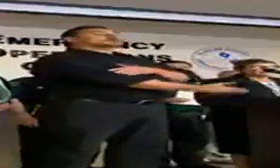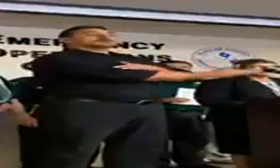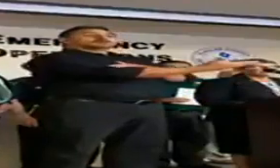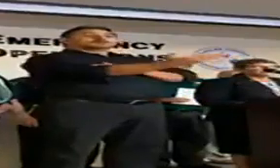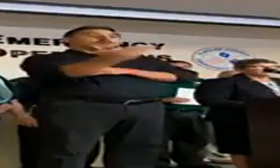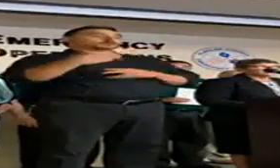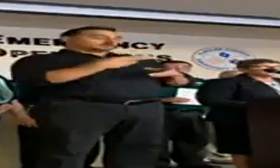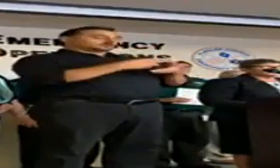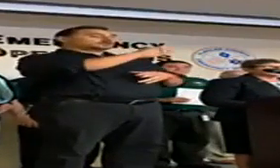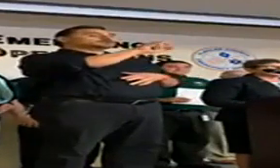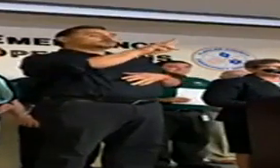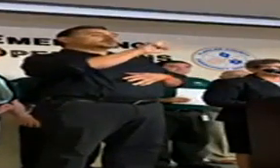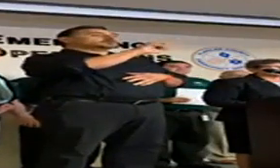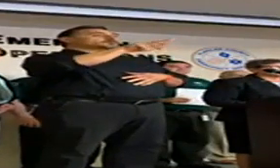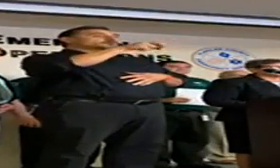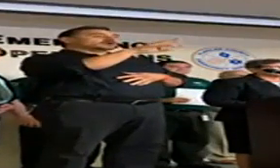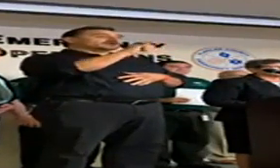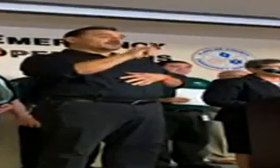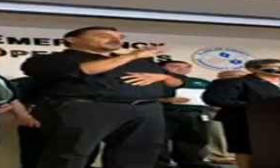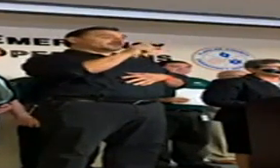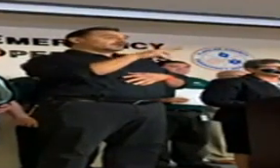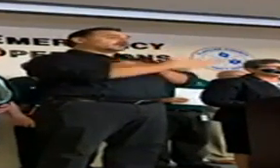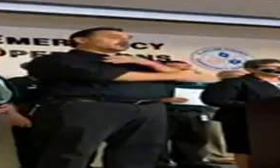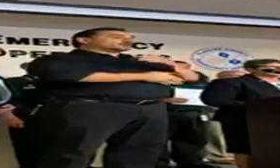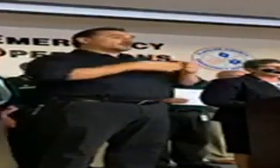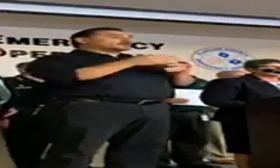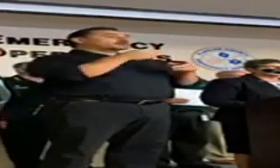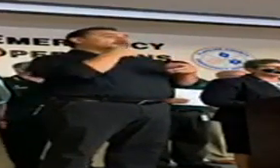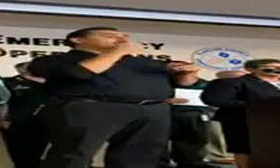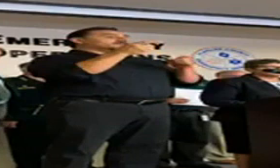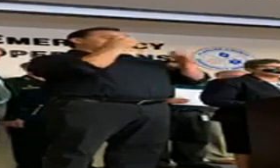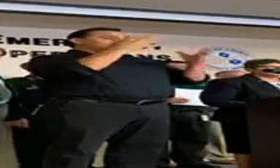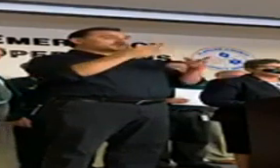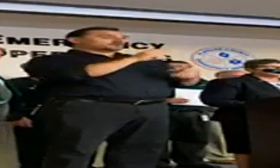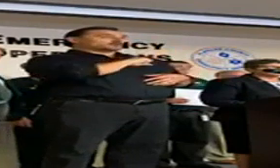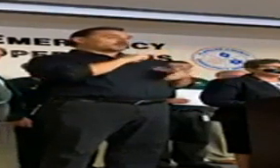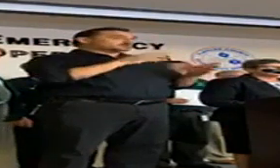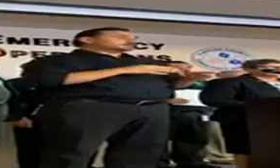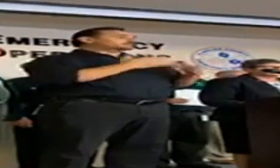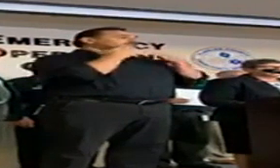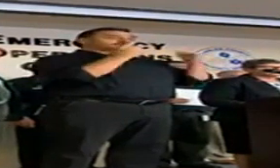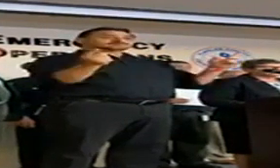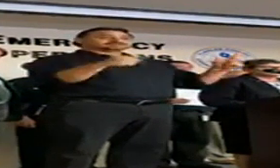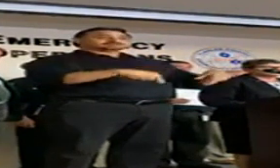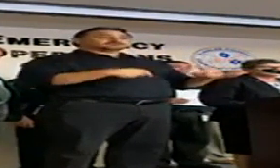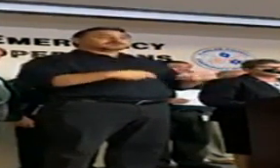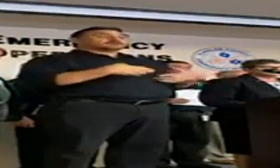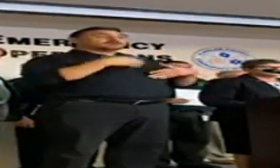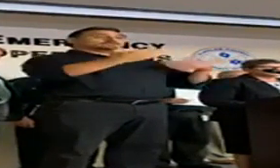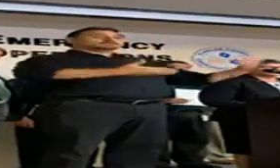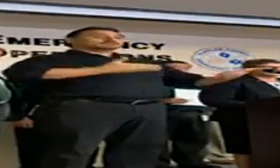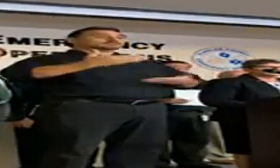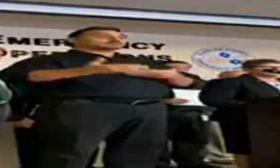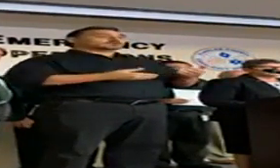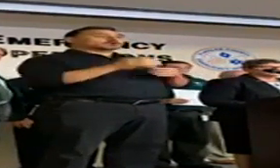Hey everybody, my name is Julie Murphy, I'm Flagler County Public Information Officer. Thank you very much for being here with us. I would like to introduce our